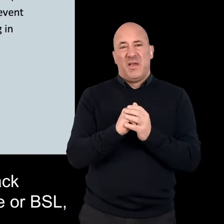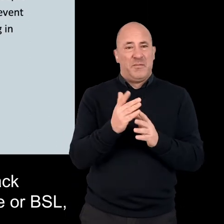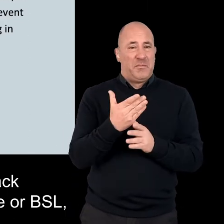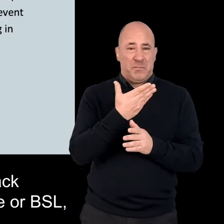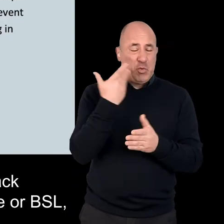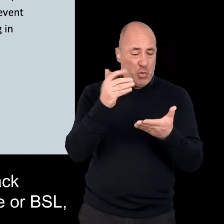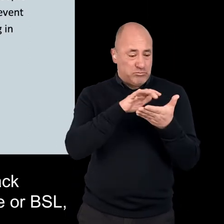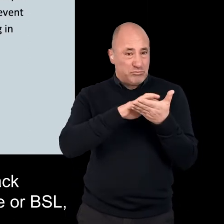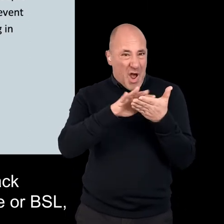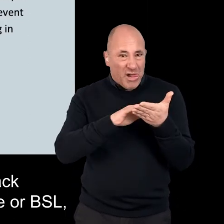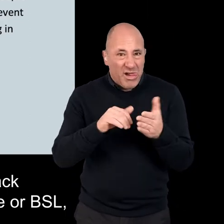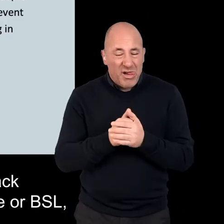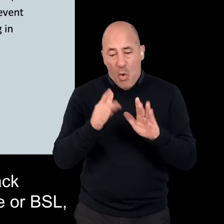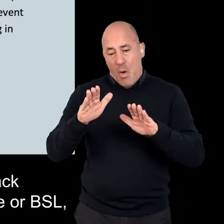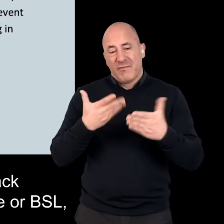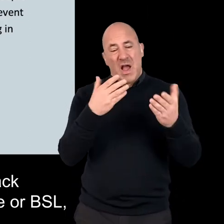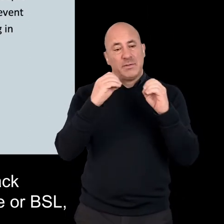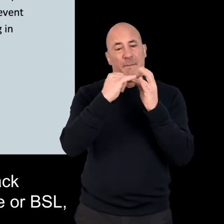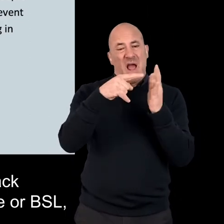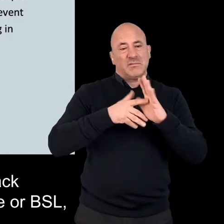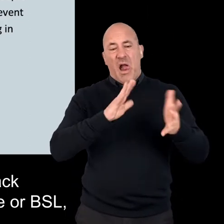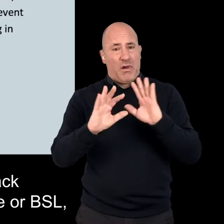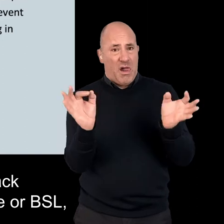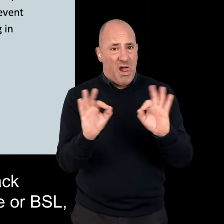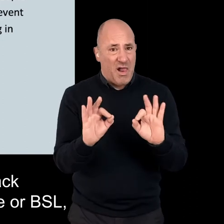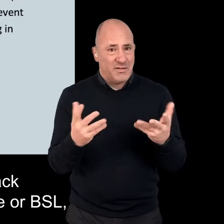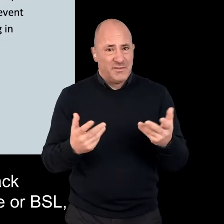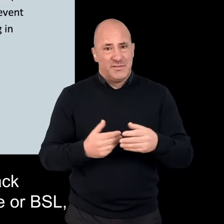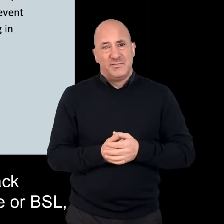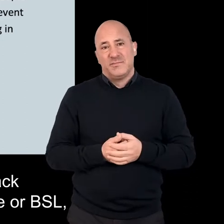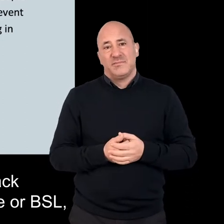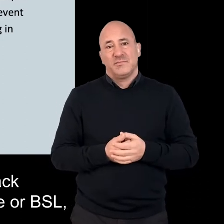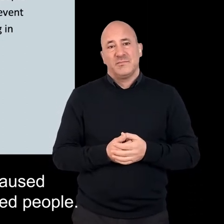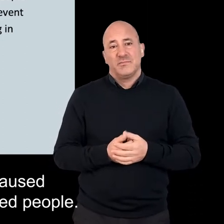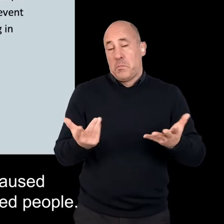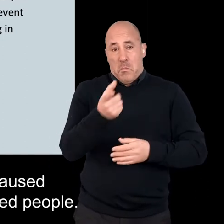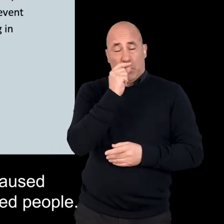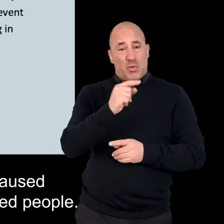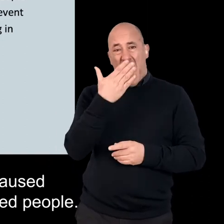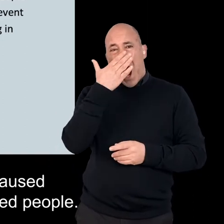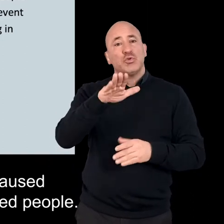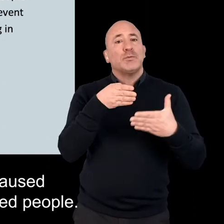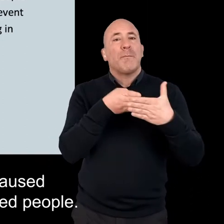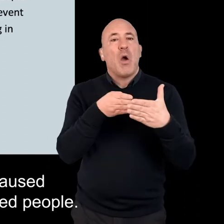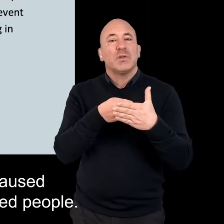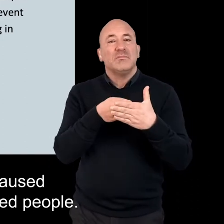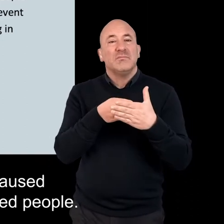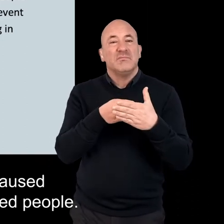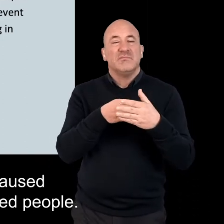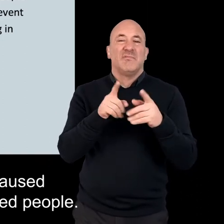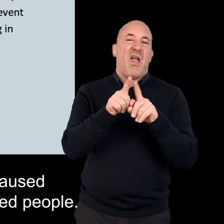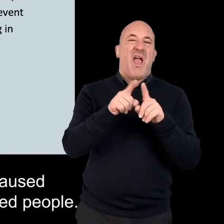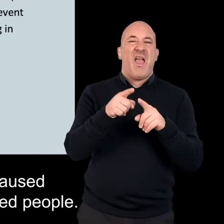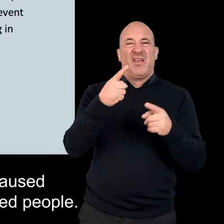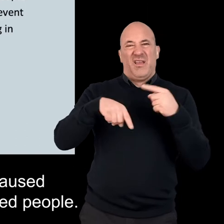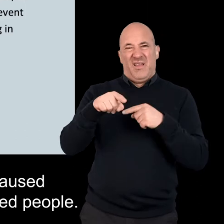which might be caused by a lack of alternative formats such as Braille or BSL. Or attitudinal barriers which are